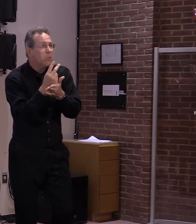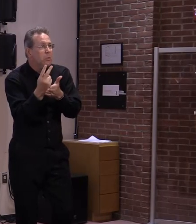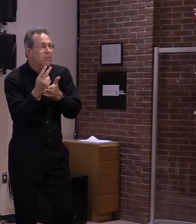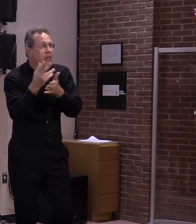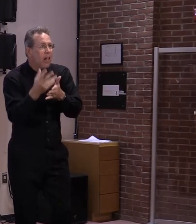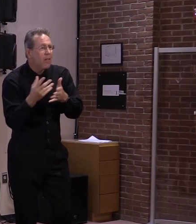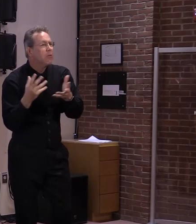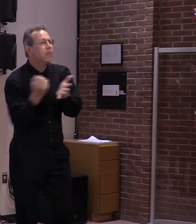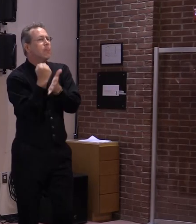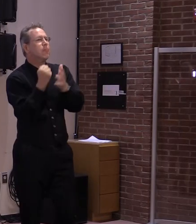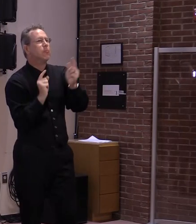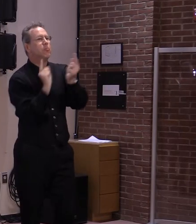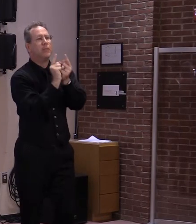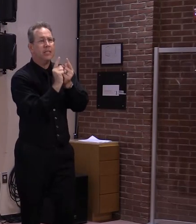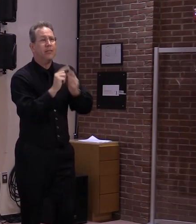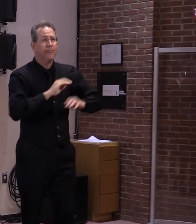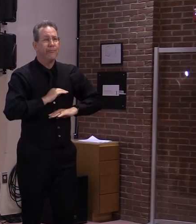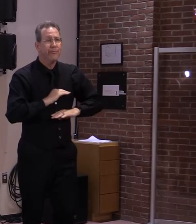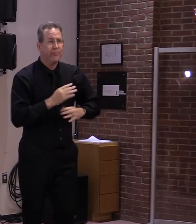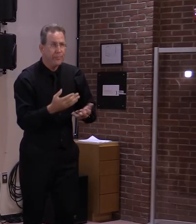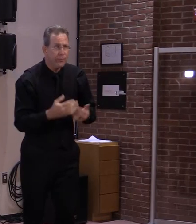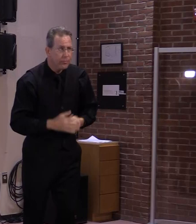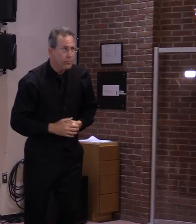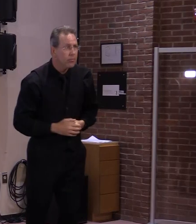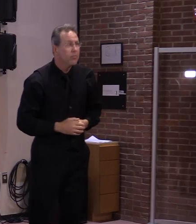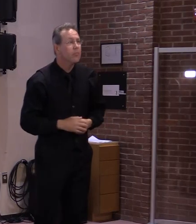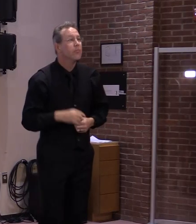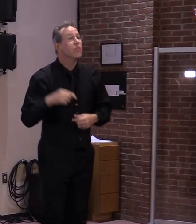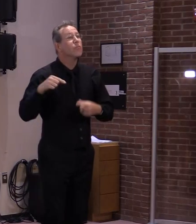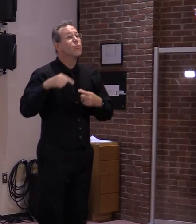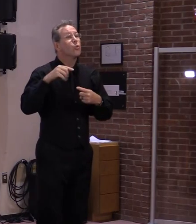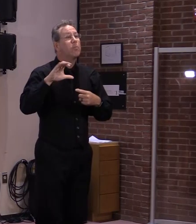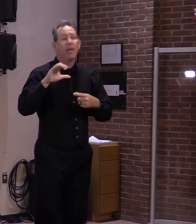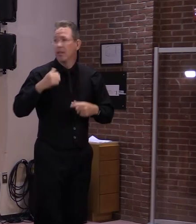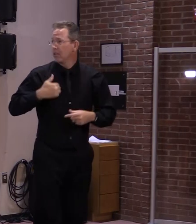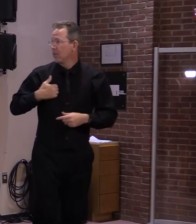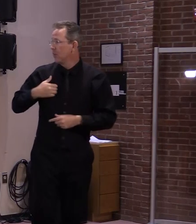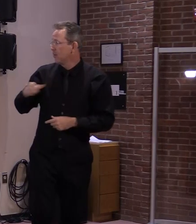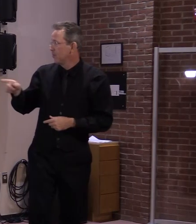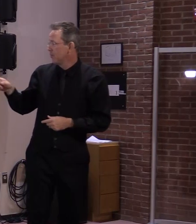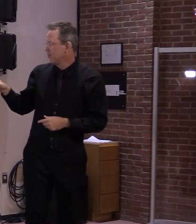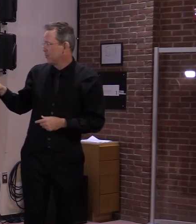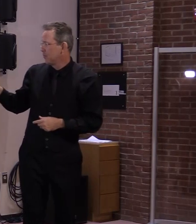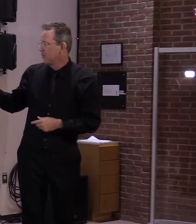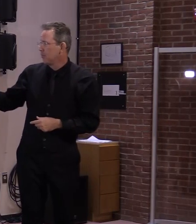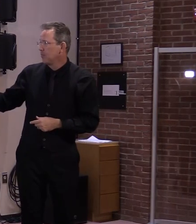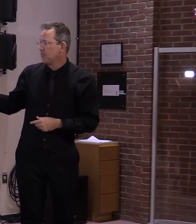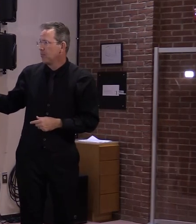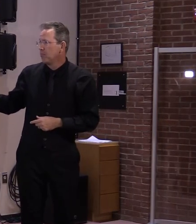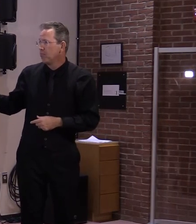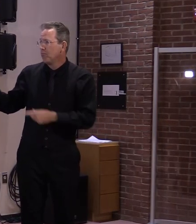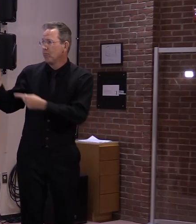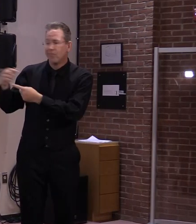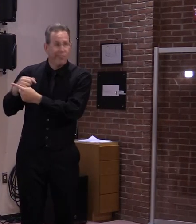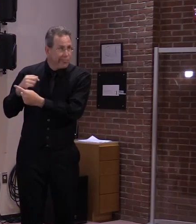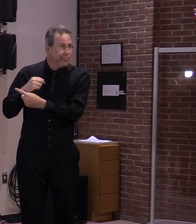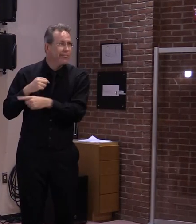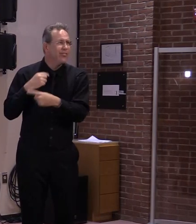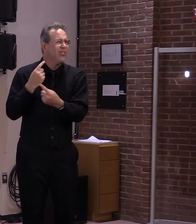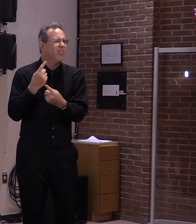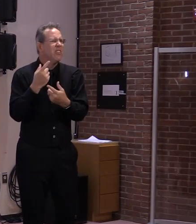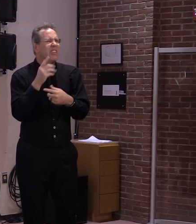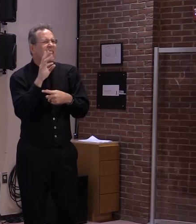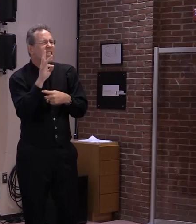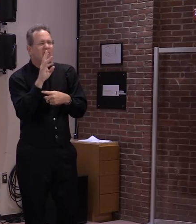similar experience with its vaccination rates increasing dramatically over the past few weeks, now standing at 68.9